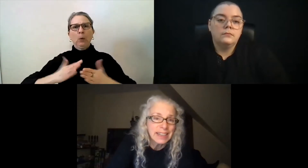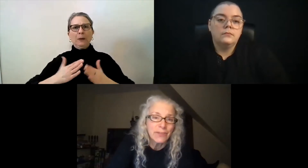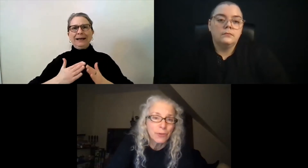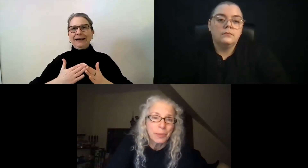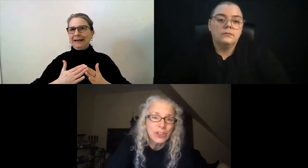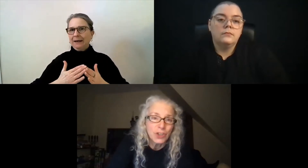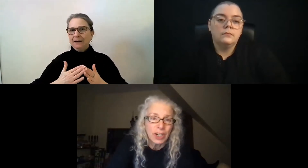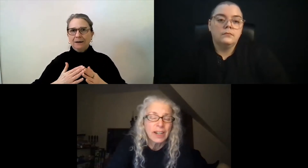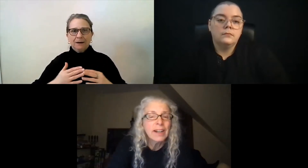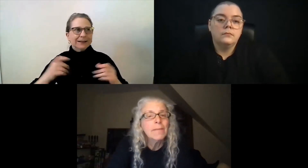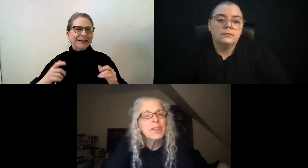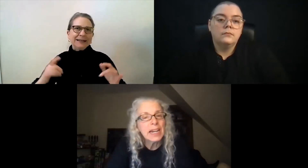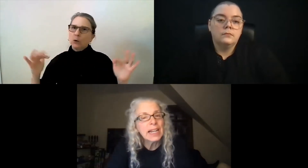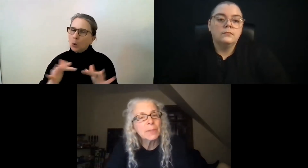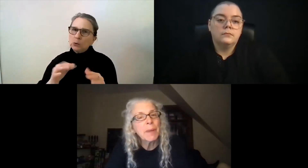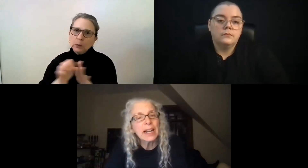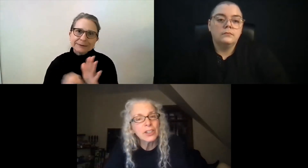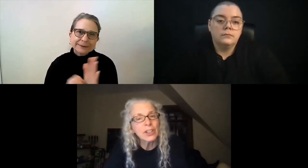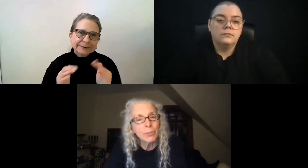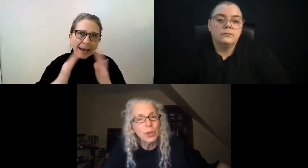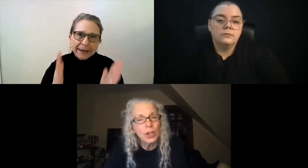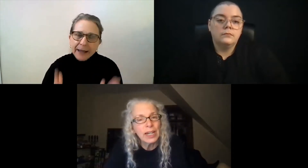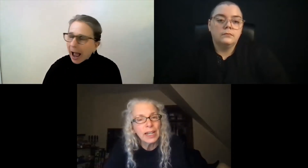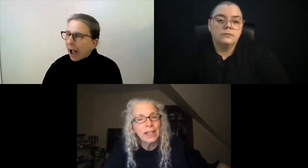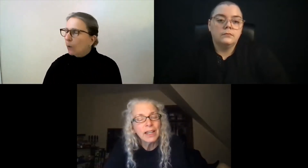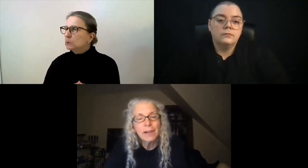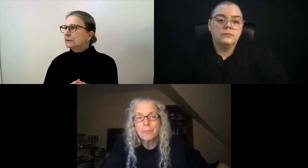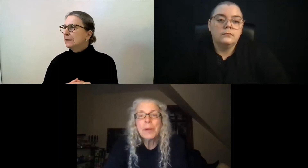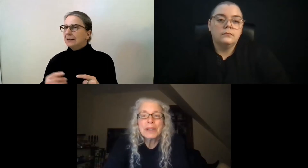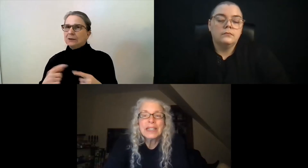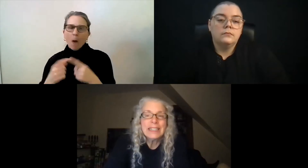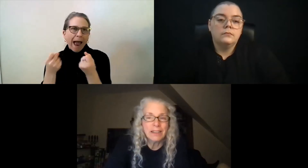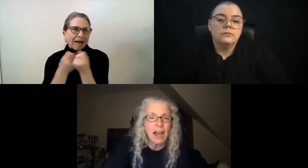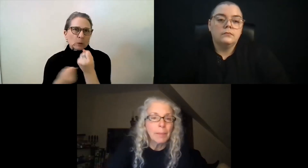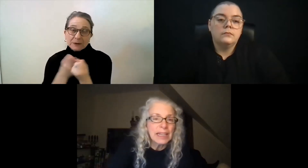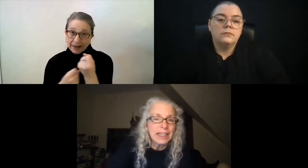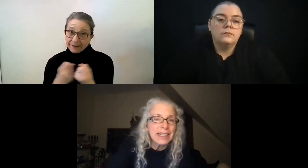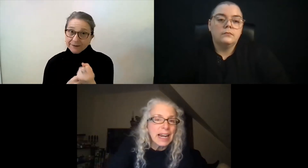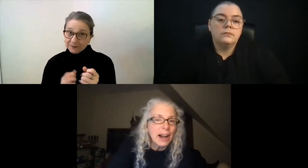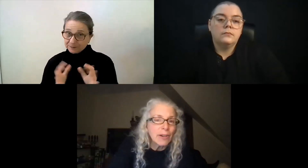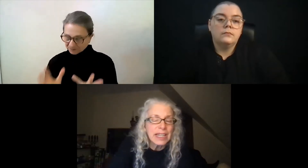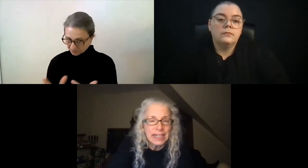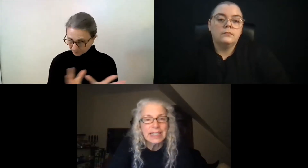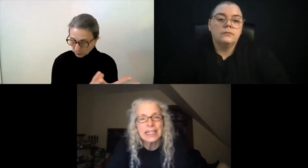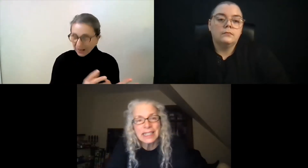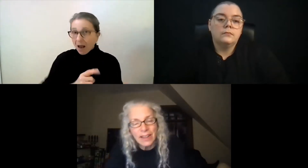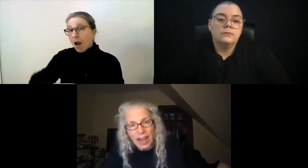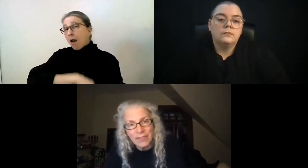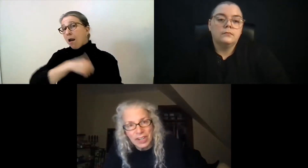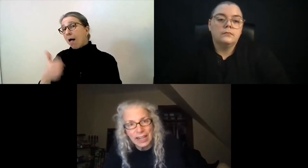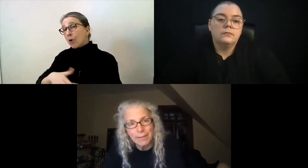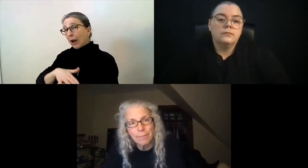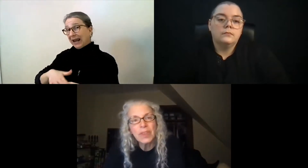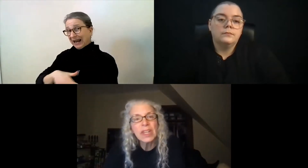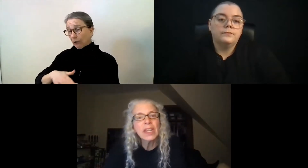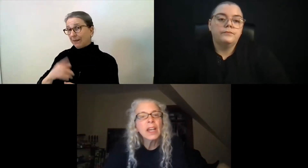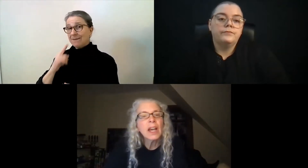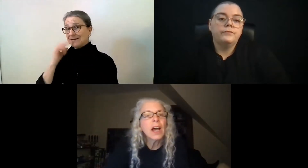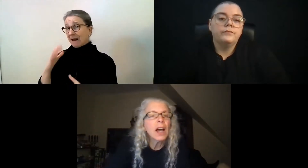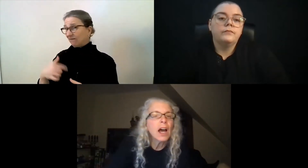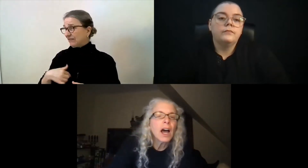collecting the information. And it gets back to the community. People need to lobby at the State House, they need to self-advocate.